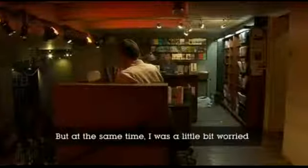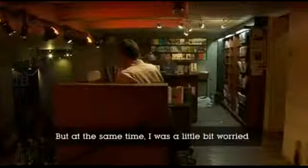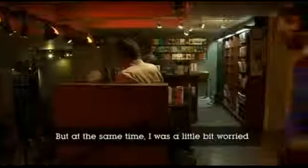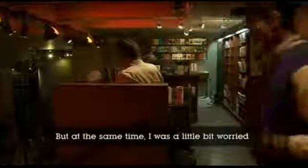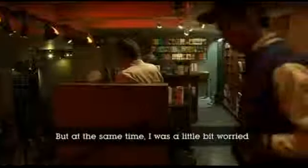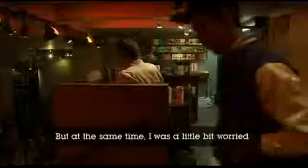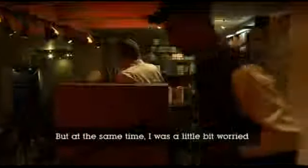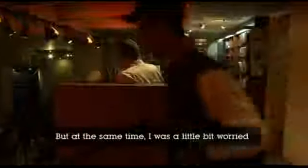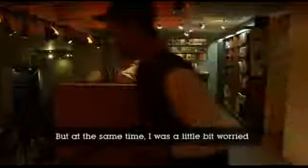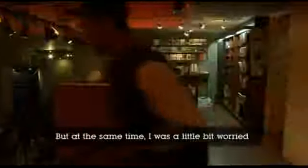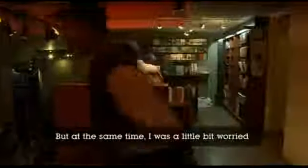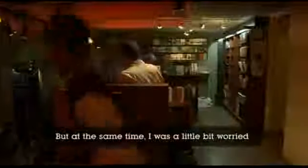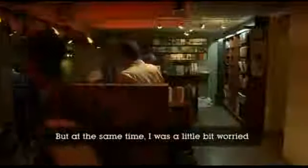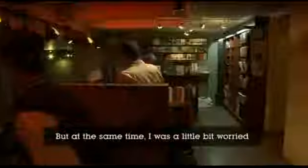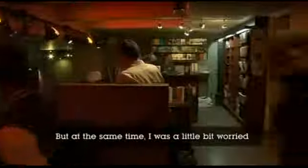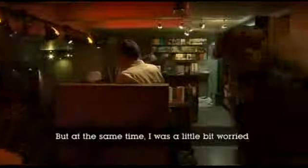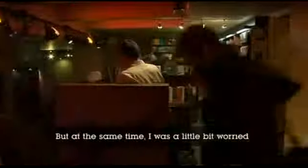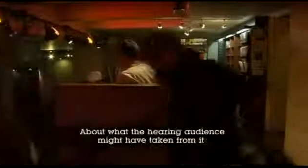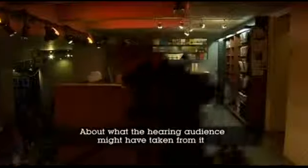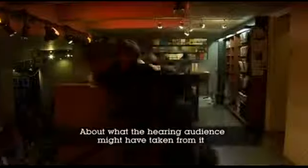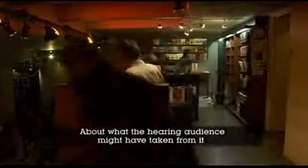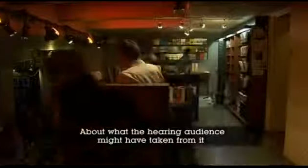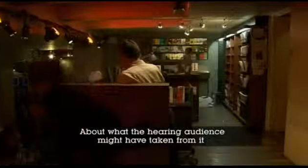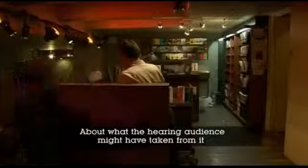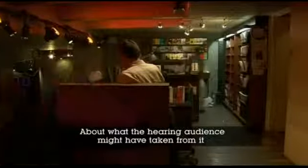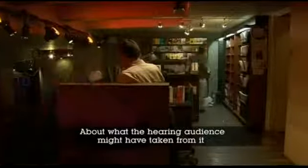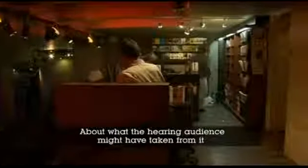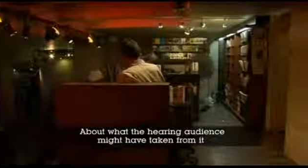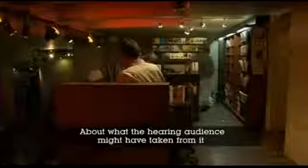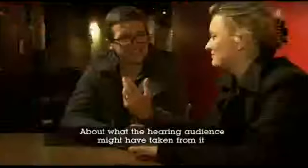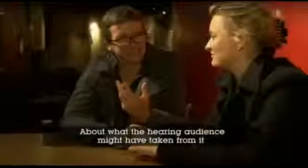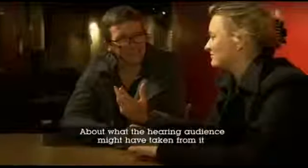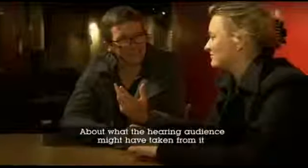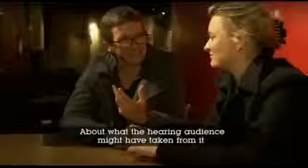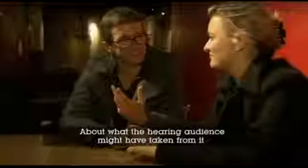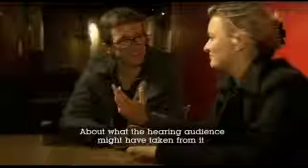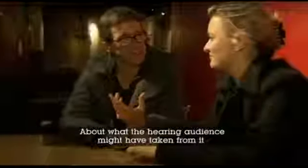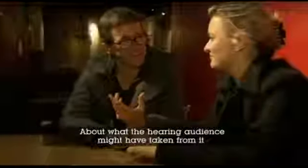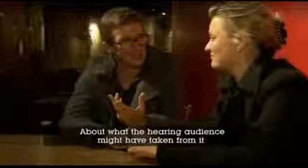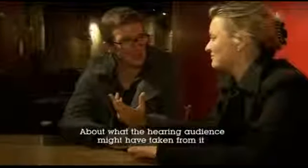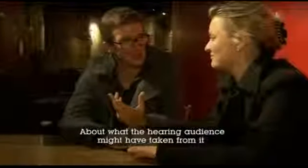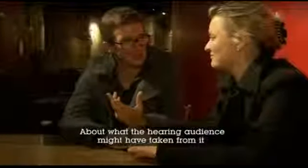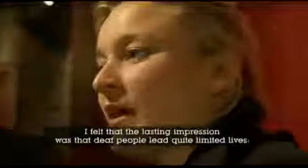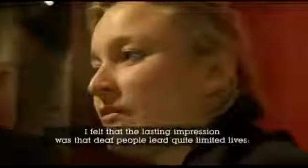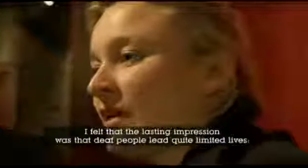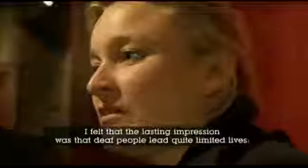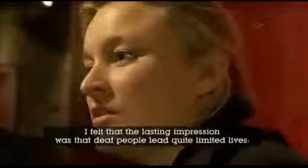But at the time of time, you're a bit worried about what the hearing audience is meditating for me. I felt